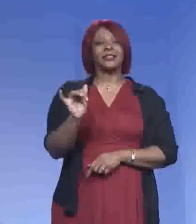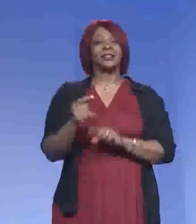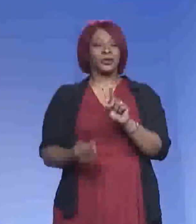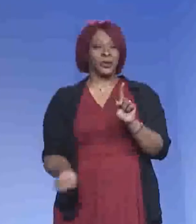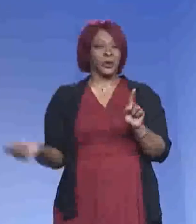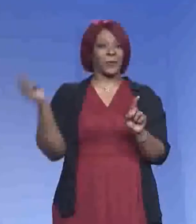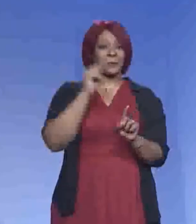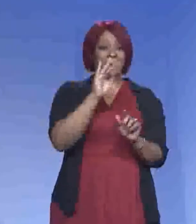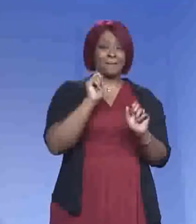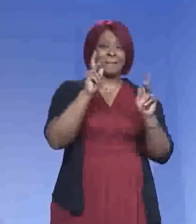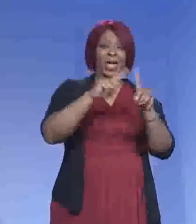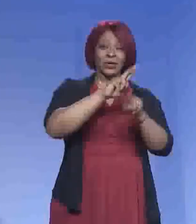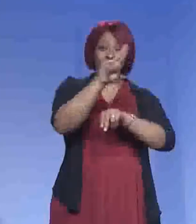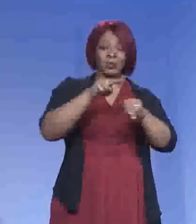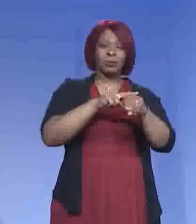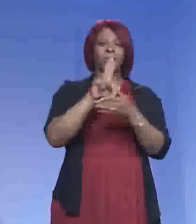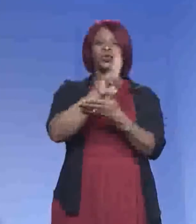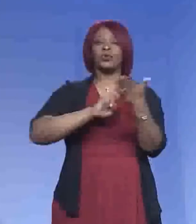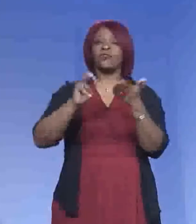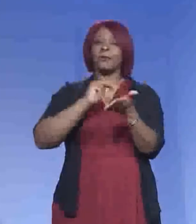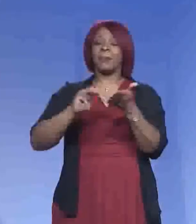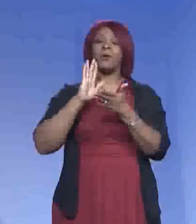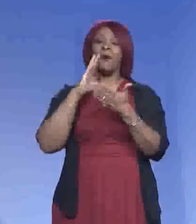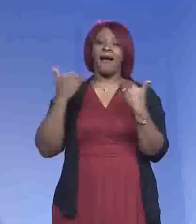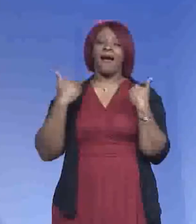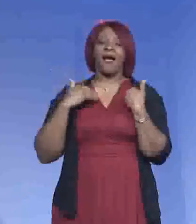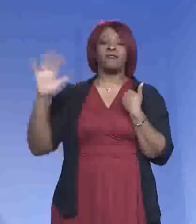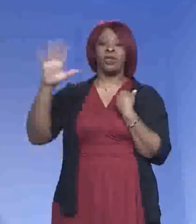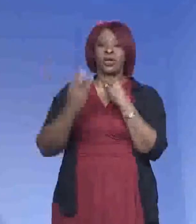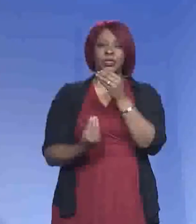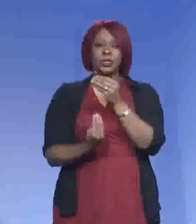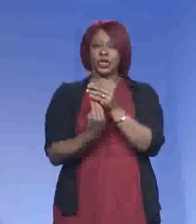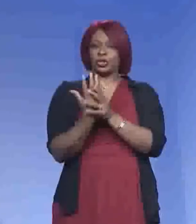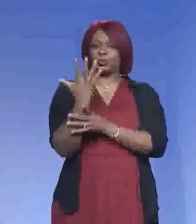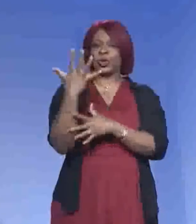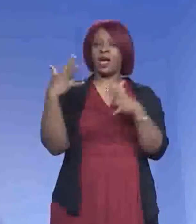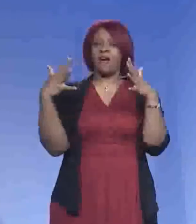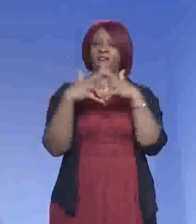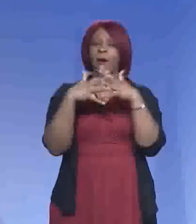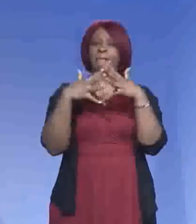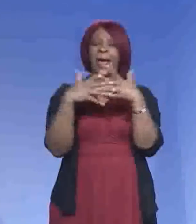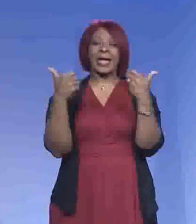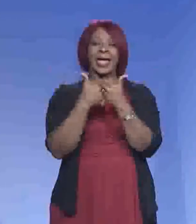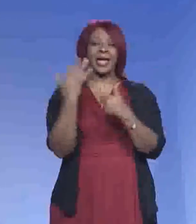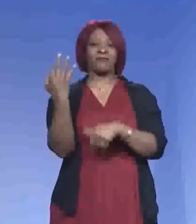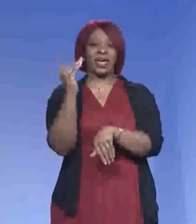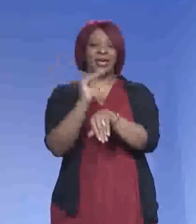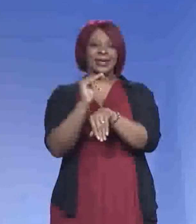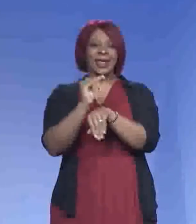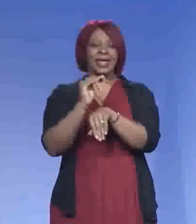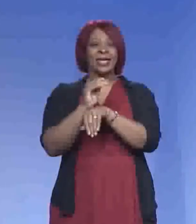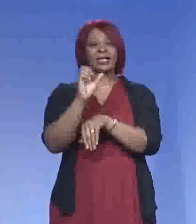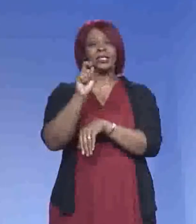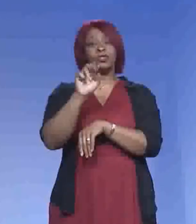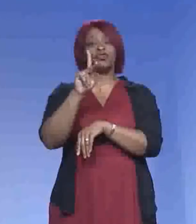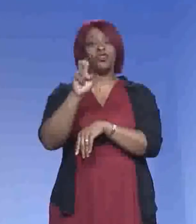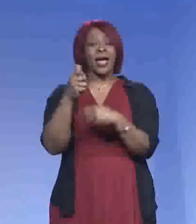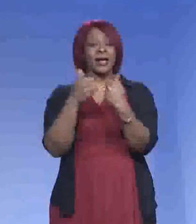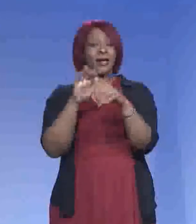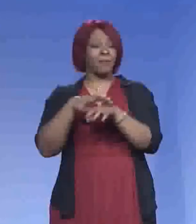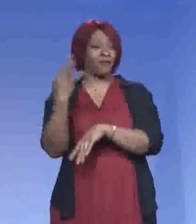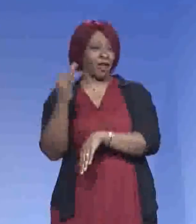to normal, the U of M will be having their spring football game, Friday Night Stripes game on Friday night.